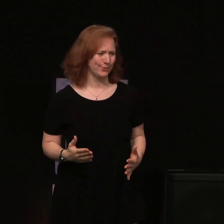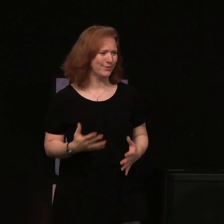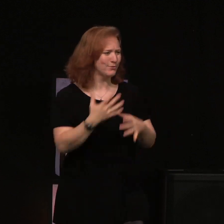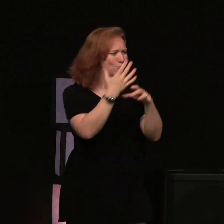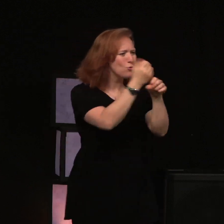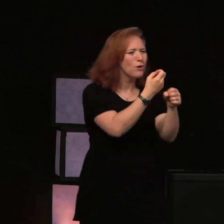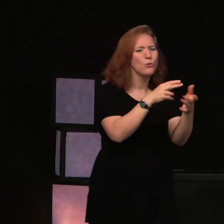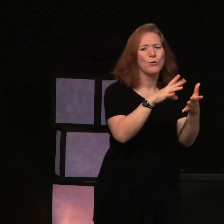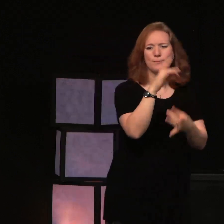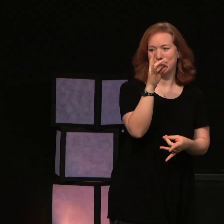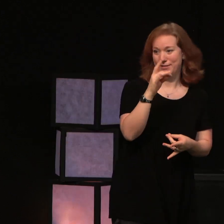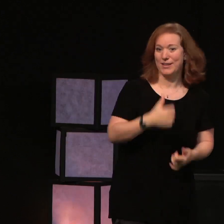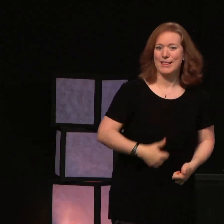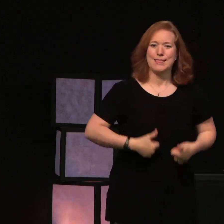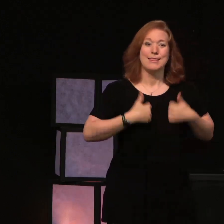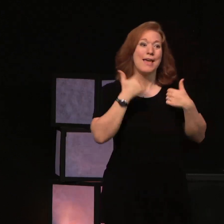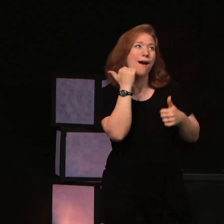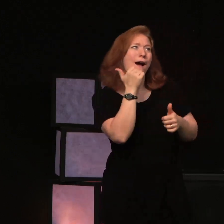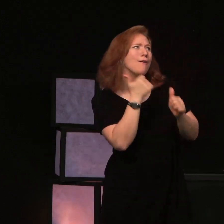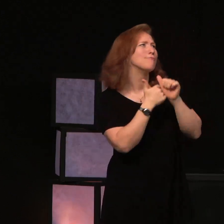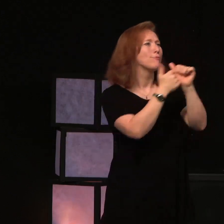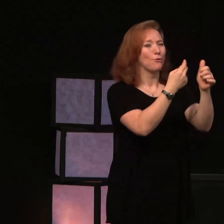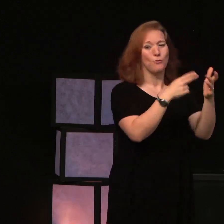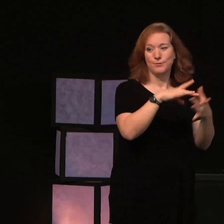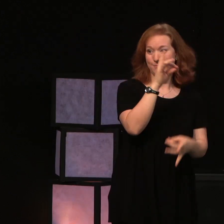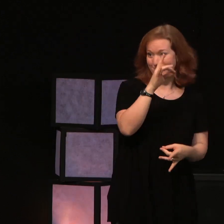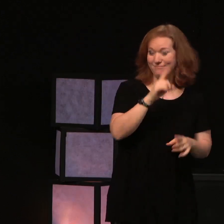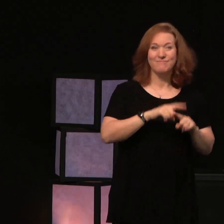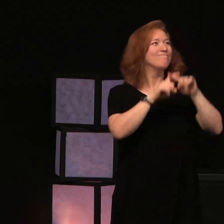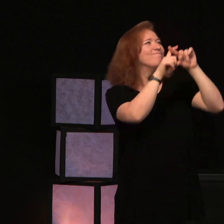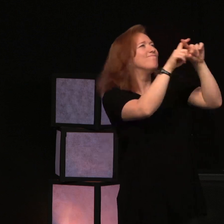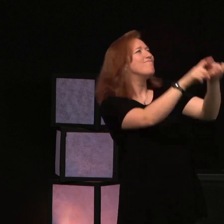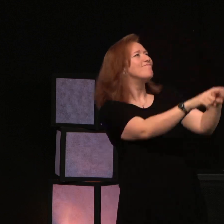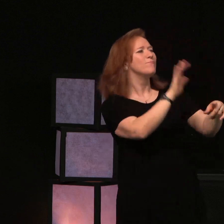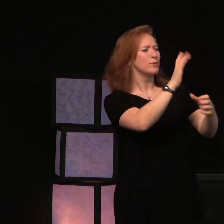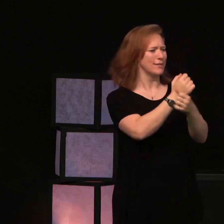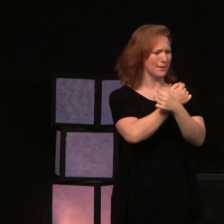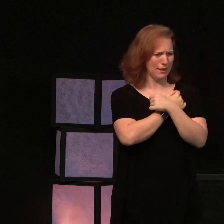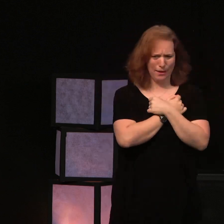walk in the Spirit, rest in his love for you.